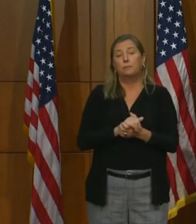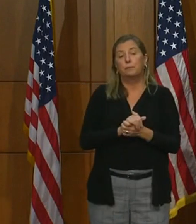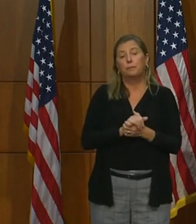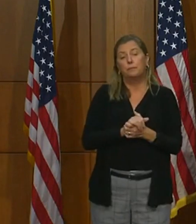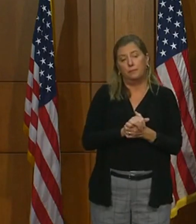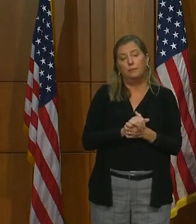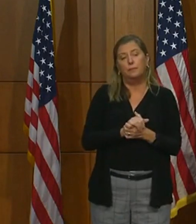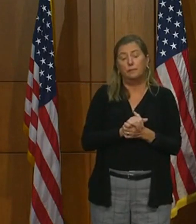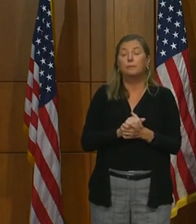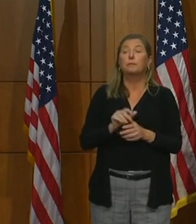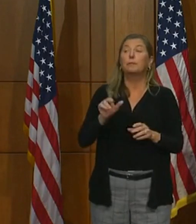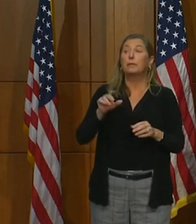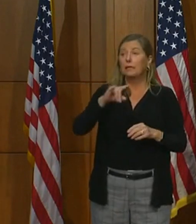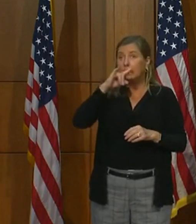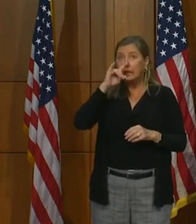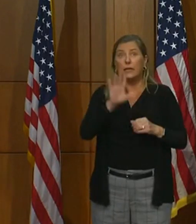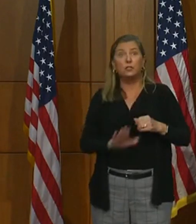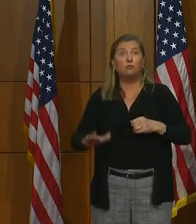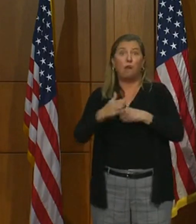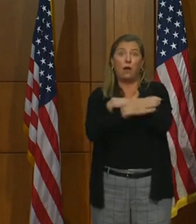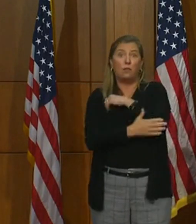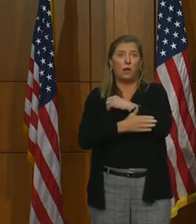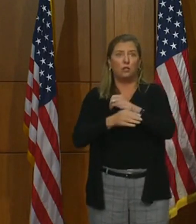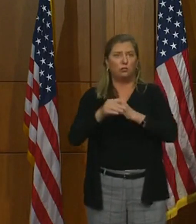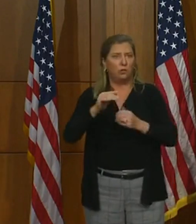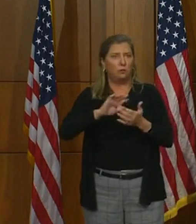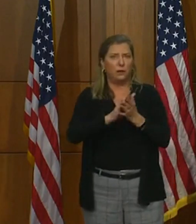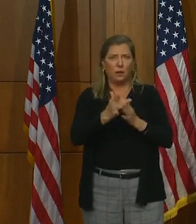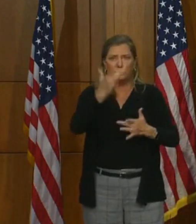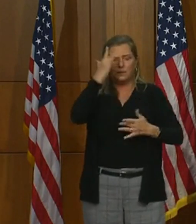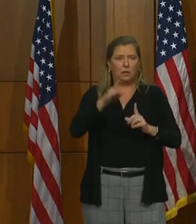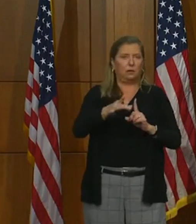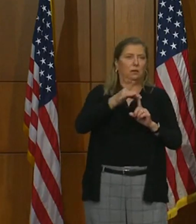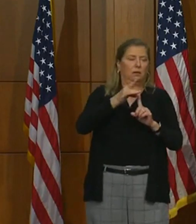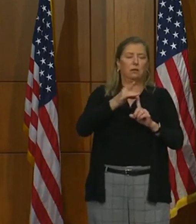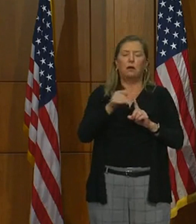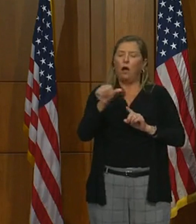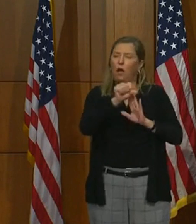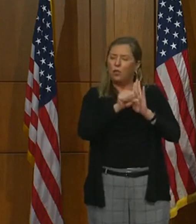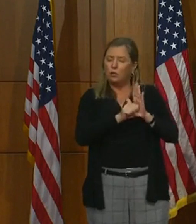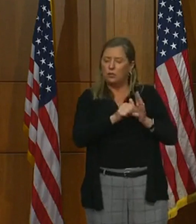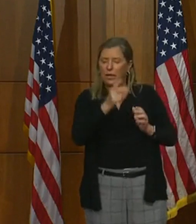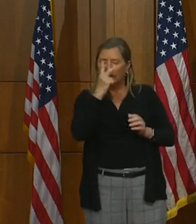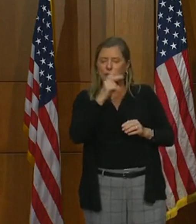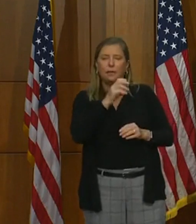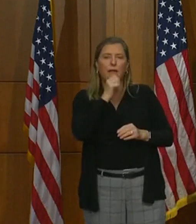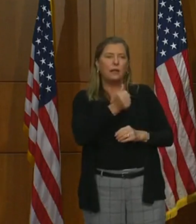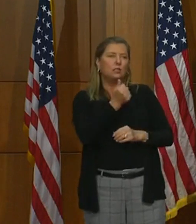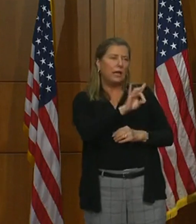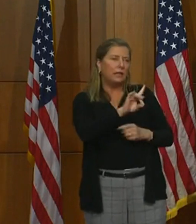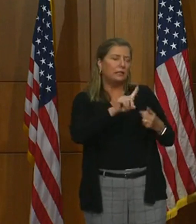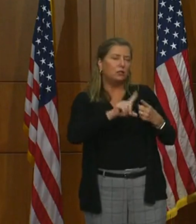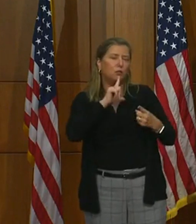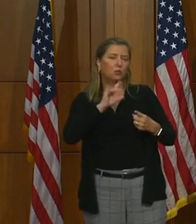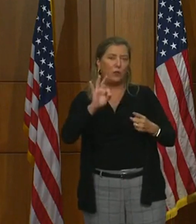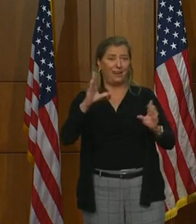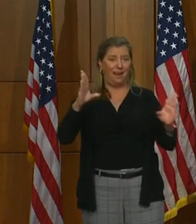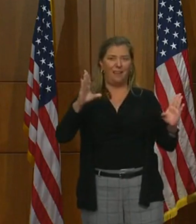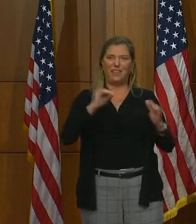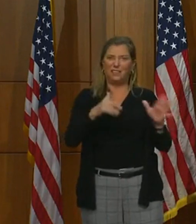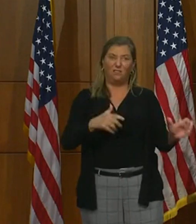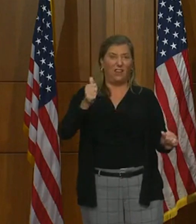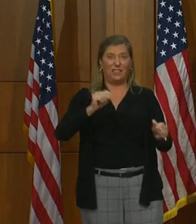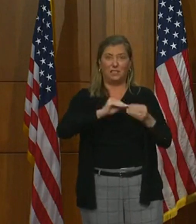throughout the country becoming infected, especially in other states where we see the transmissions increasing. That 18 to 29 year old age set is now the